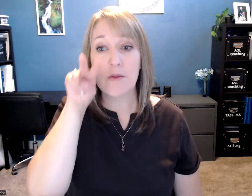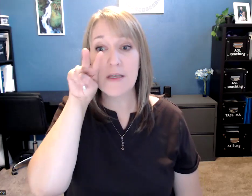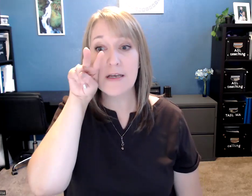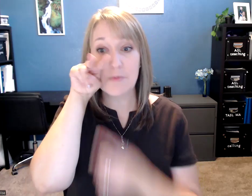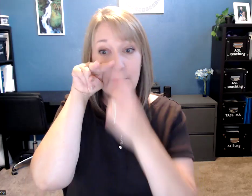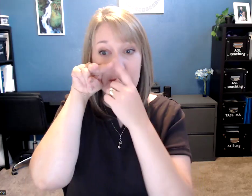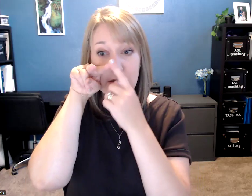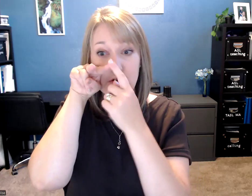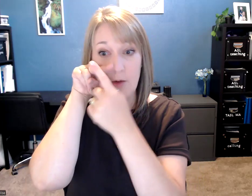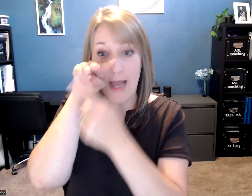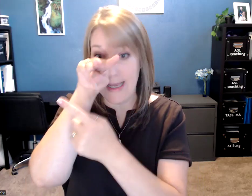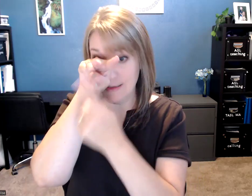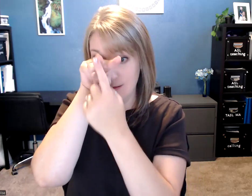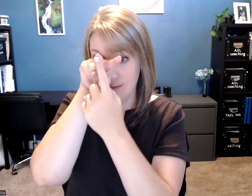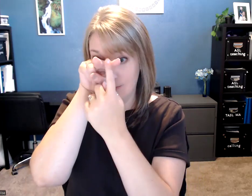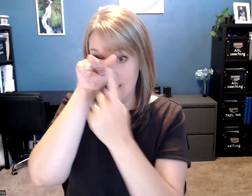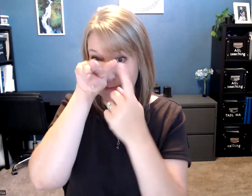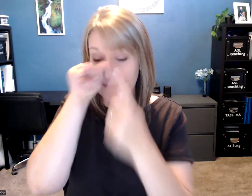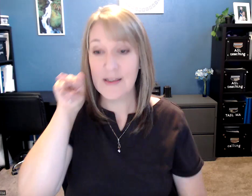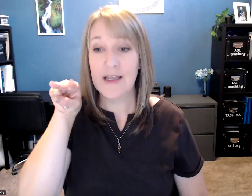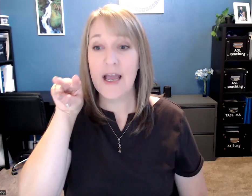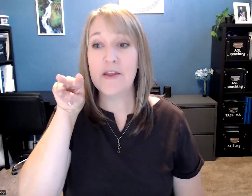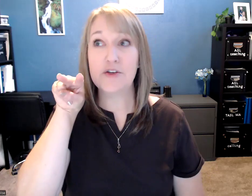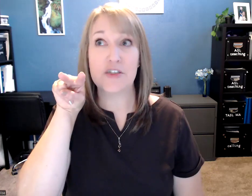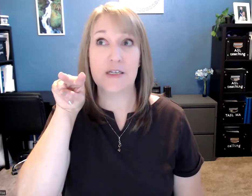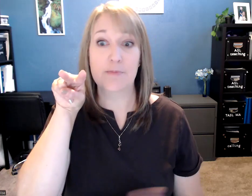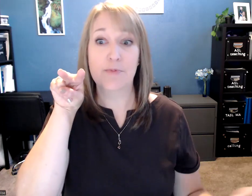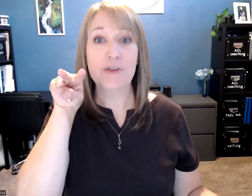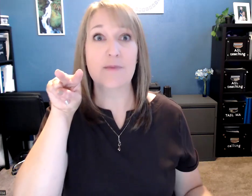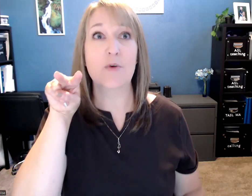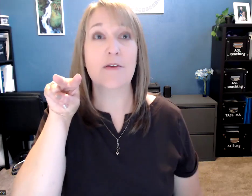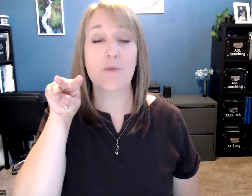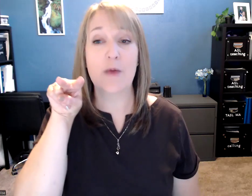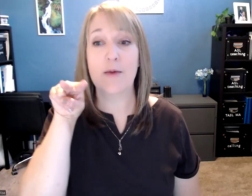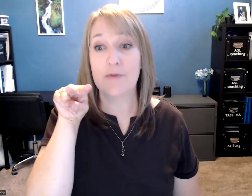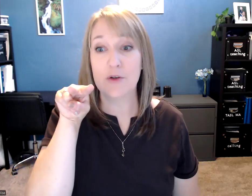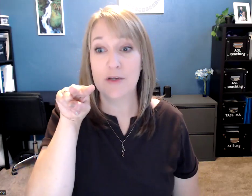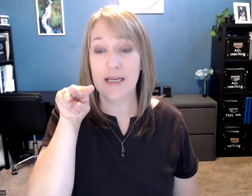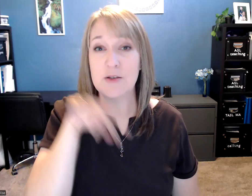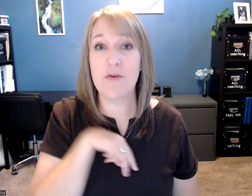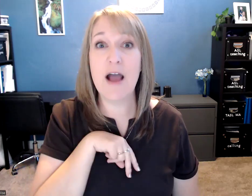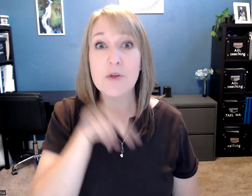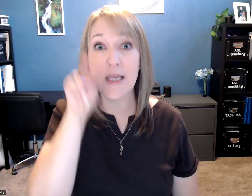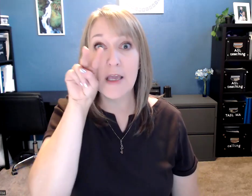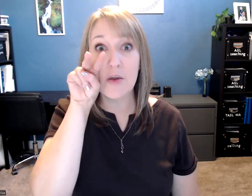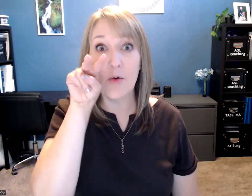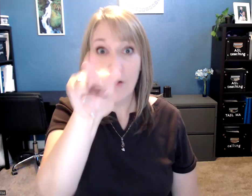this represents two eyes, right? And then you're just going to put them where at whatever you're looking at. So if I'm looking at you